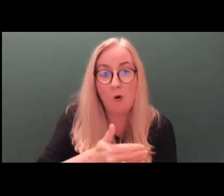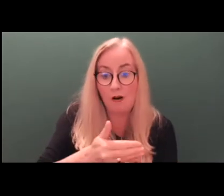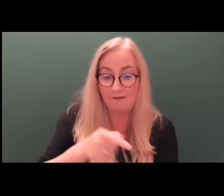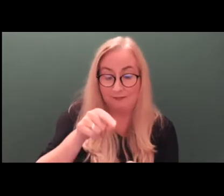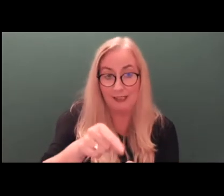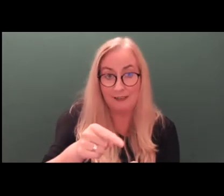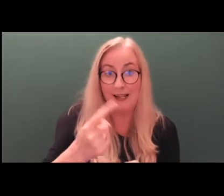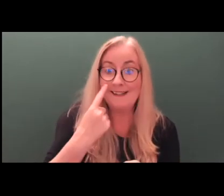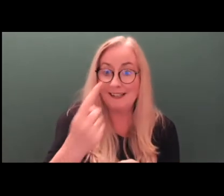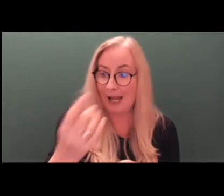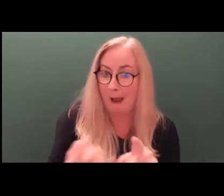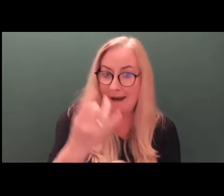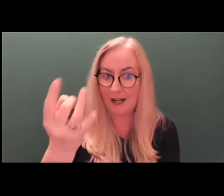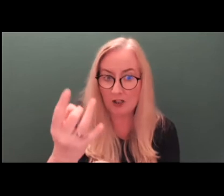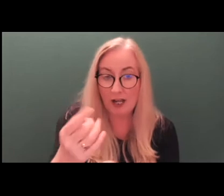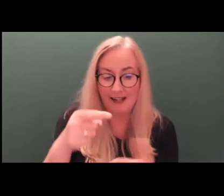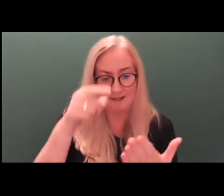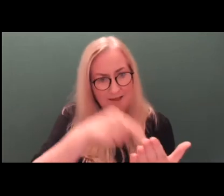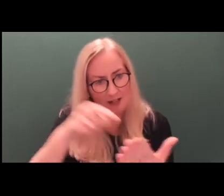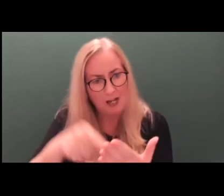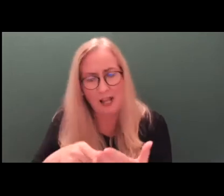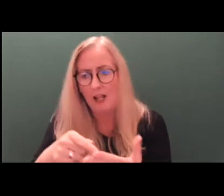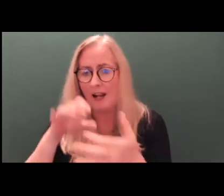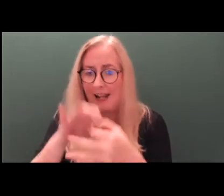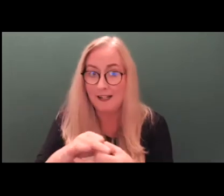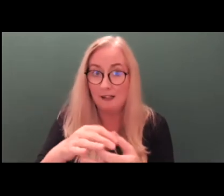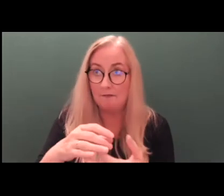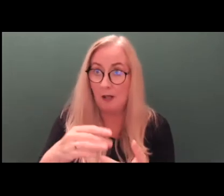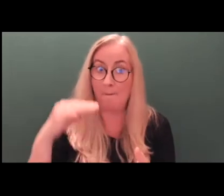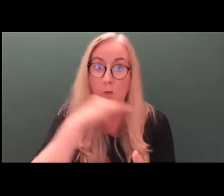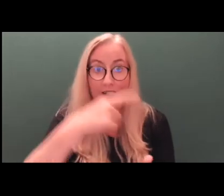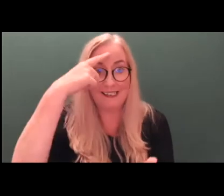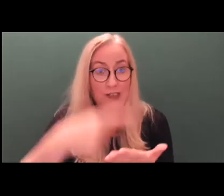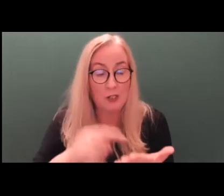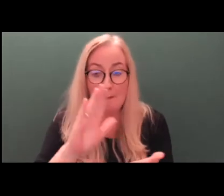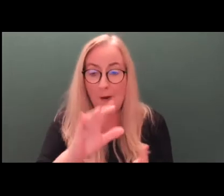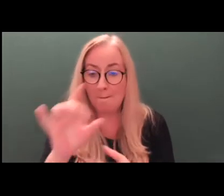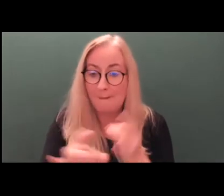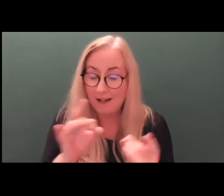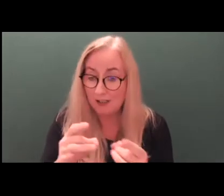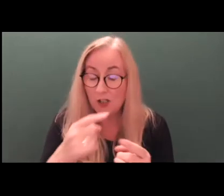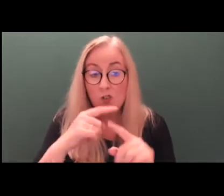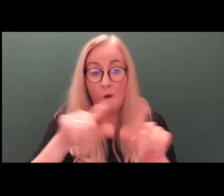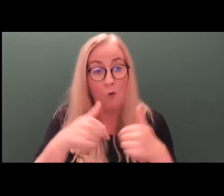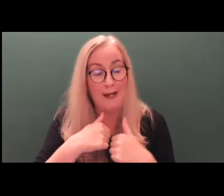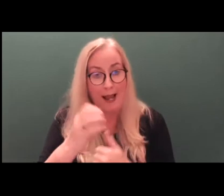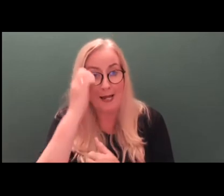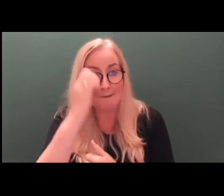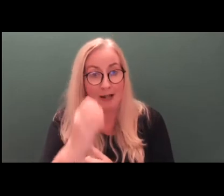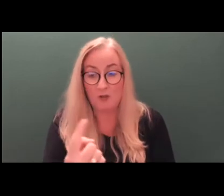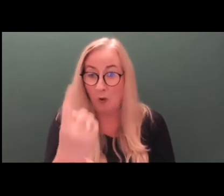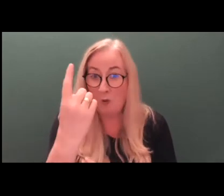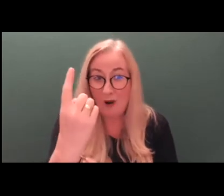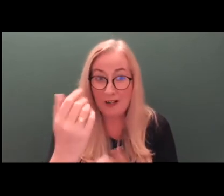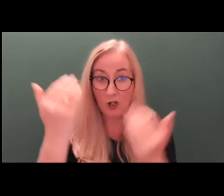having regard to the importance of the decisions to be made. It follows that we expect that one judge